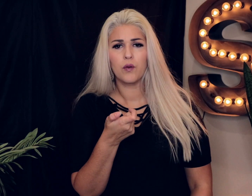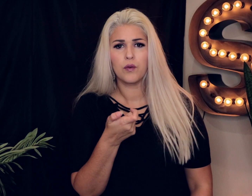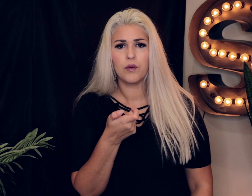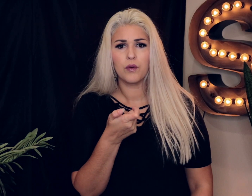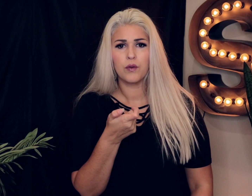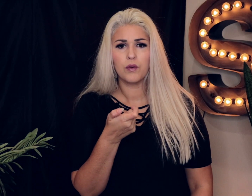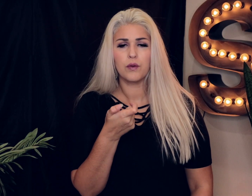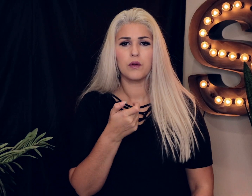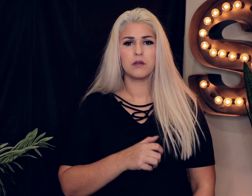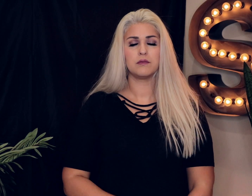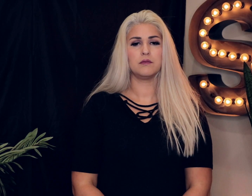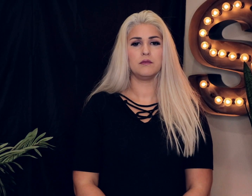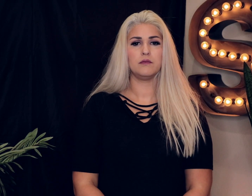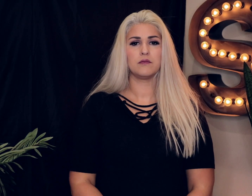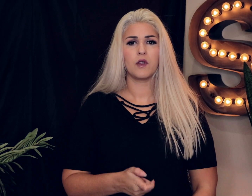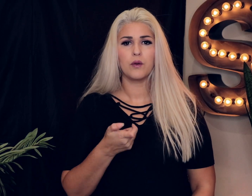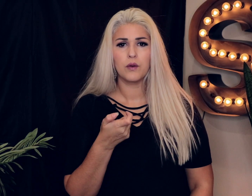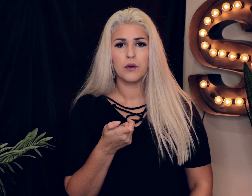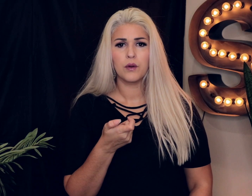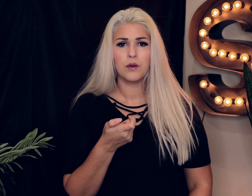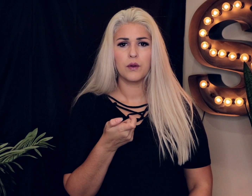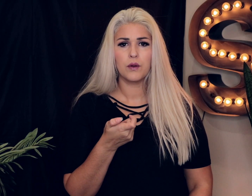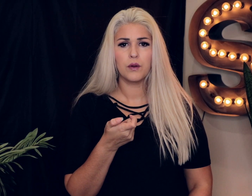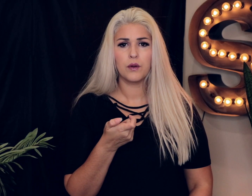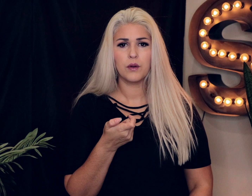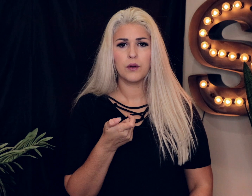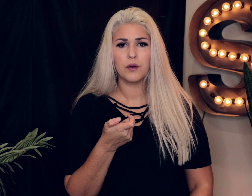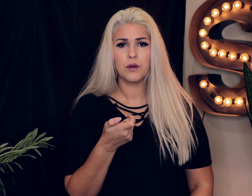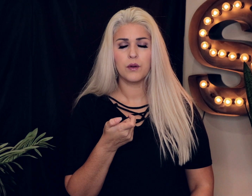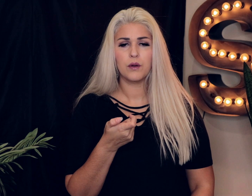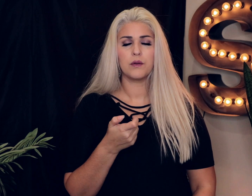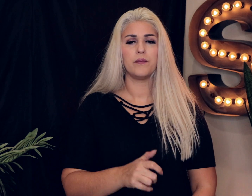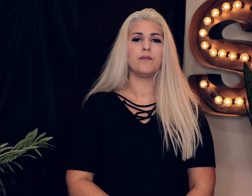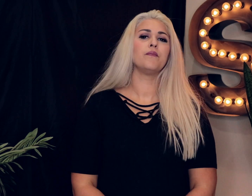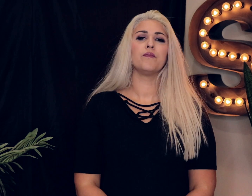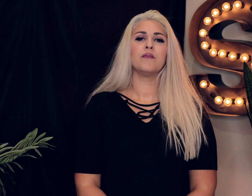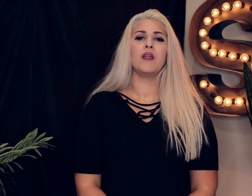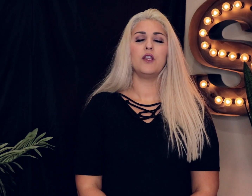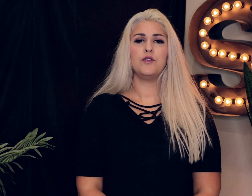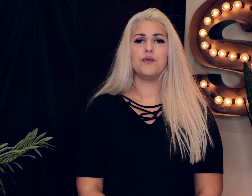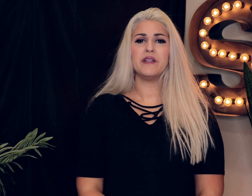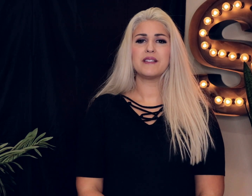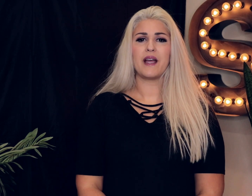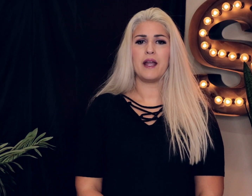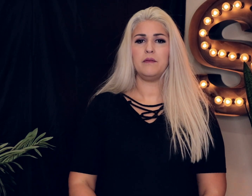you do this sign